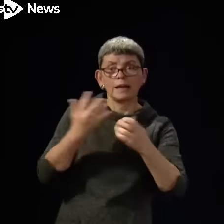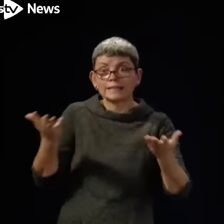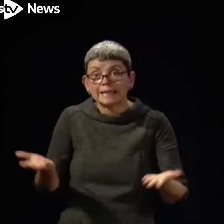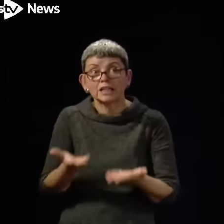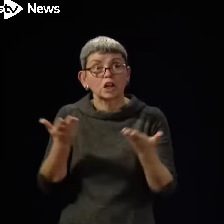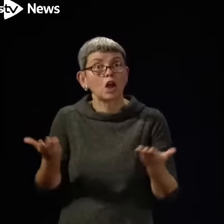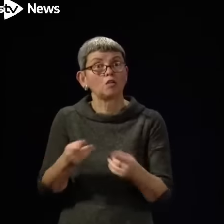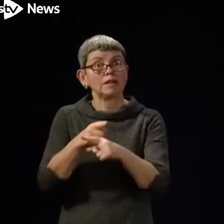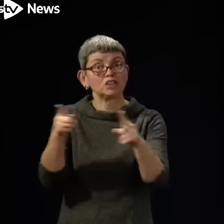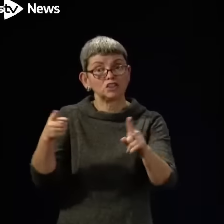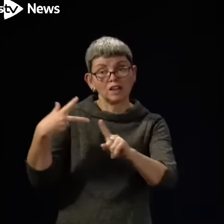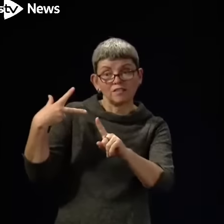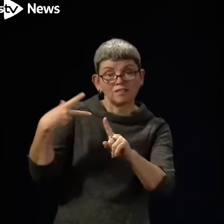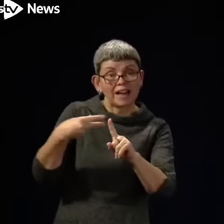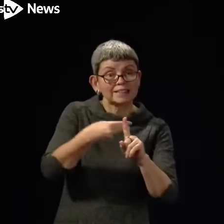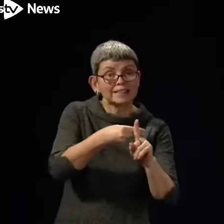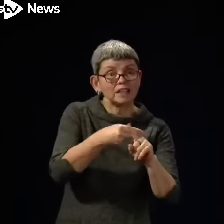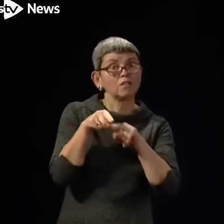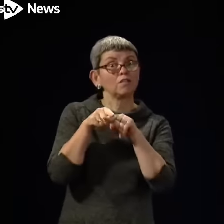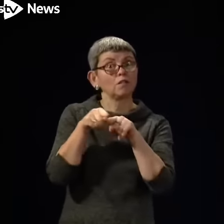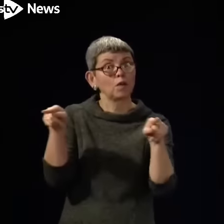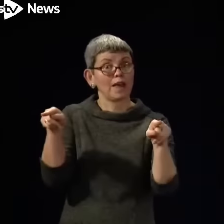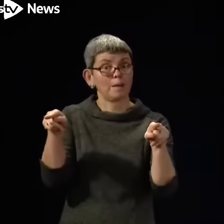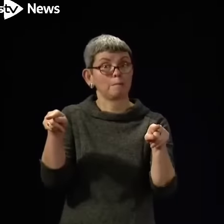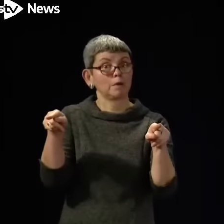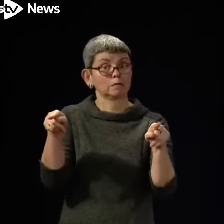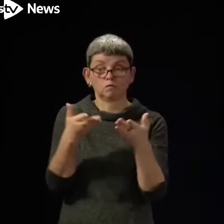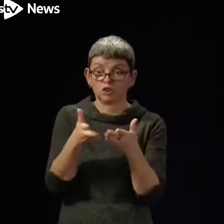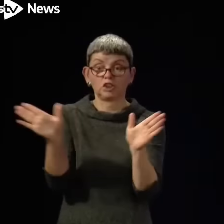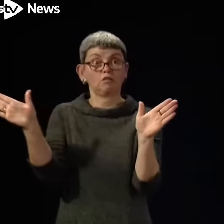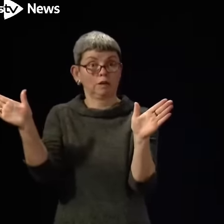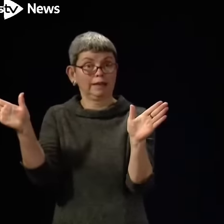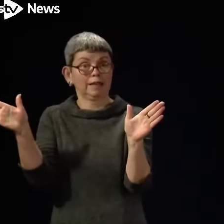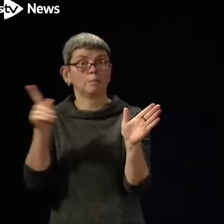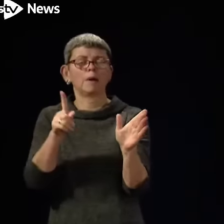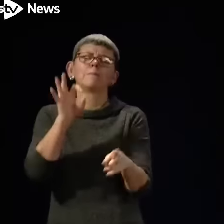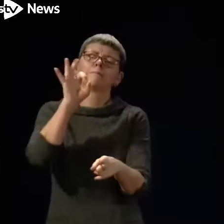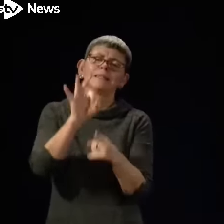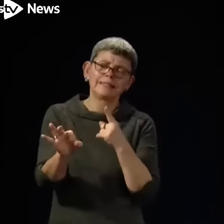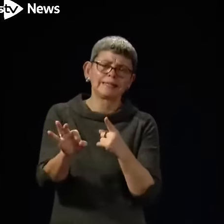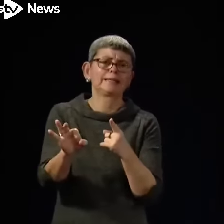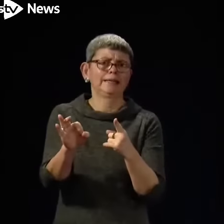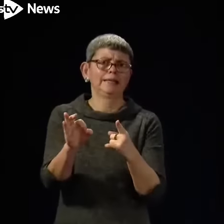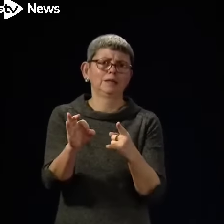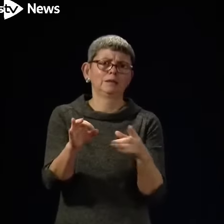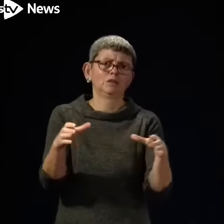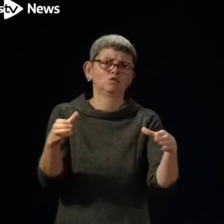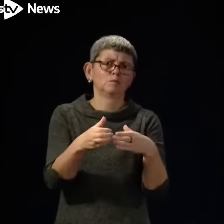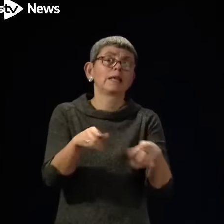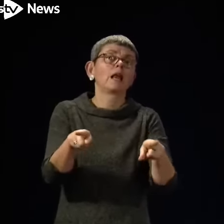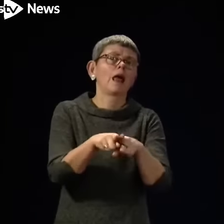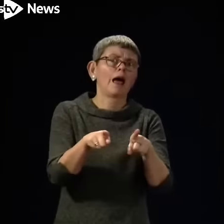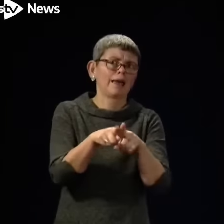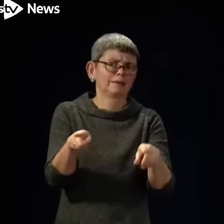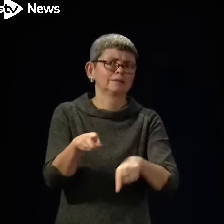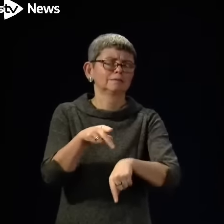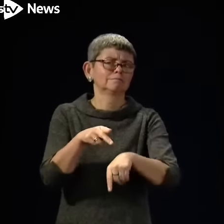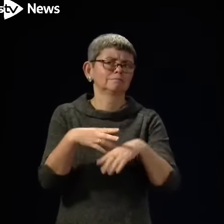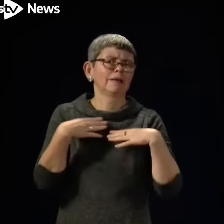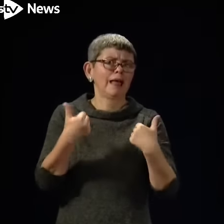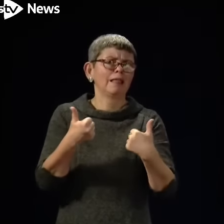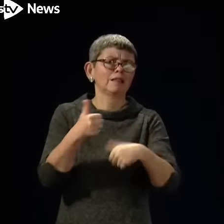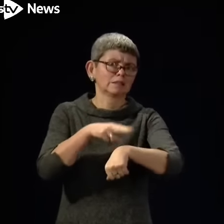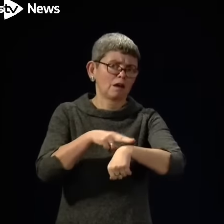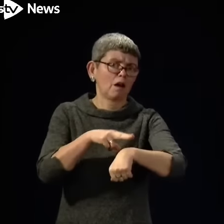promote vaccine uptake to the population generally who are eligible, but to particular groups where we want to encourage higher uptake.